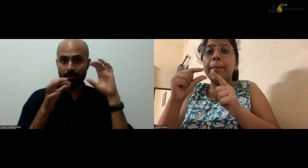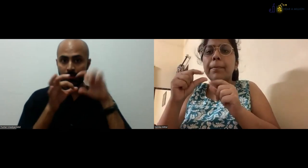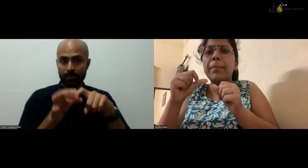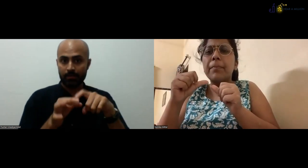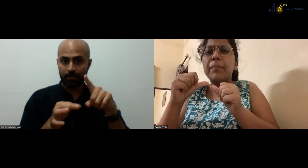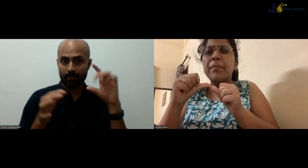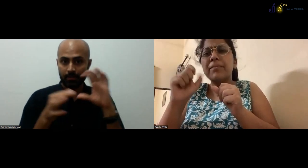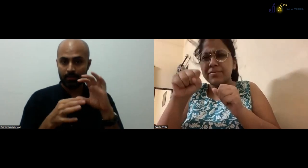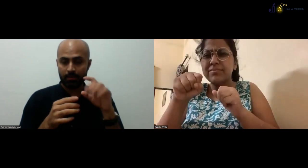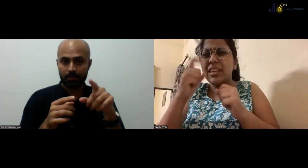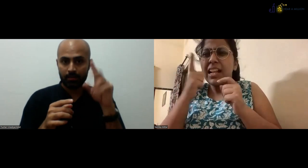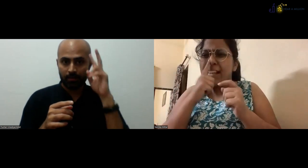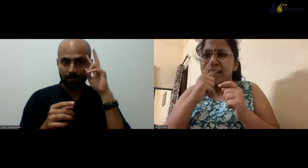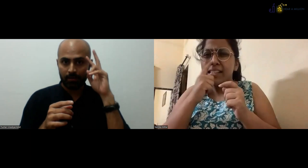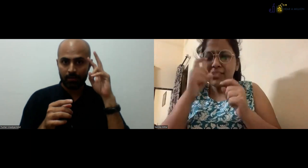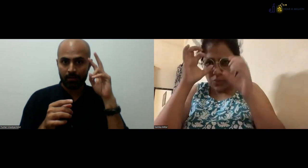Oh, your question. Pallavi.